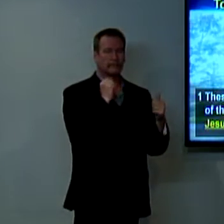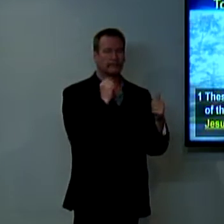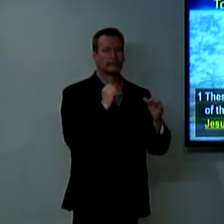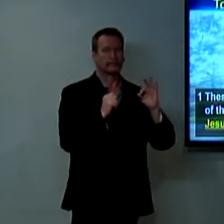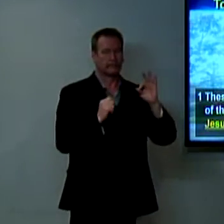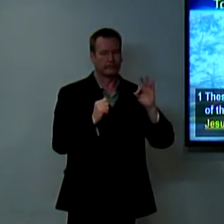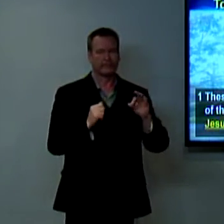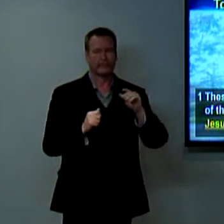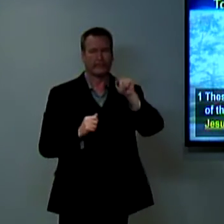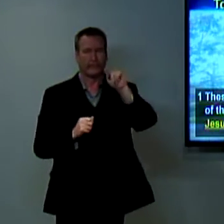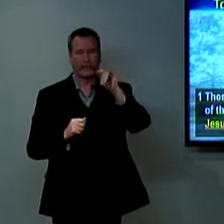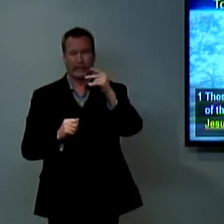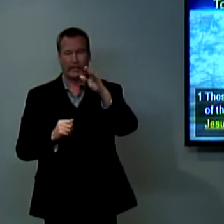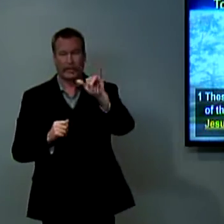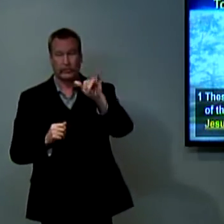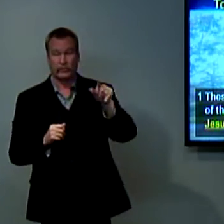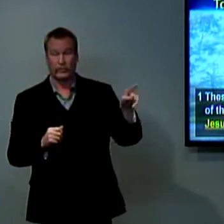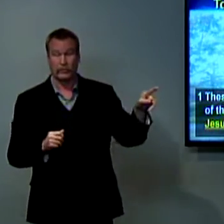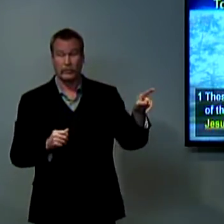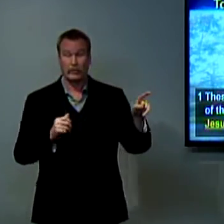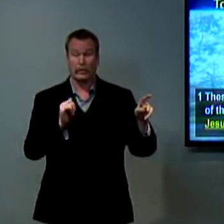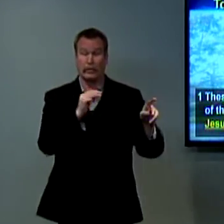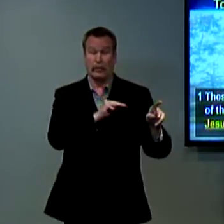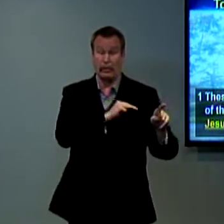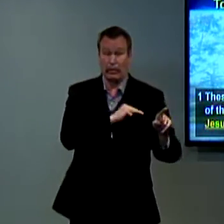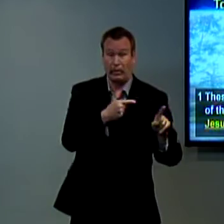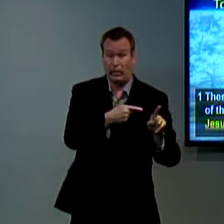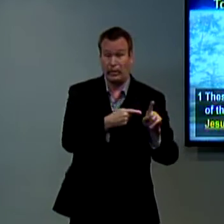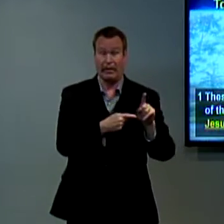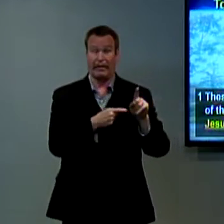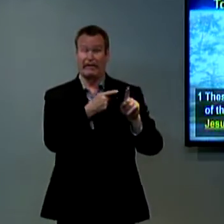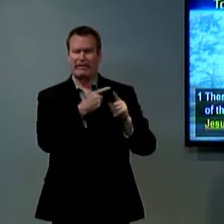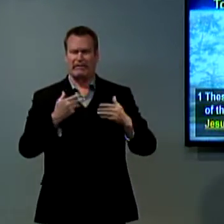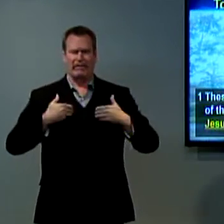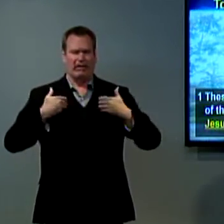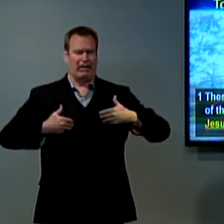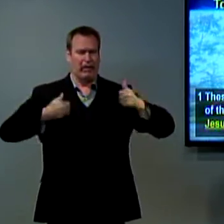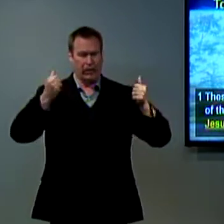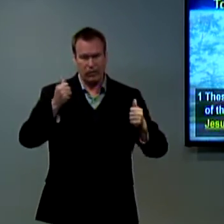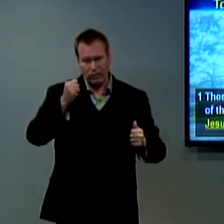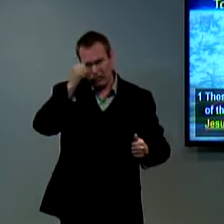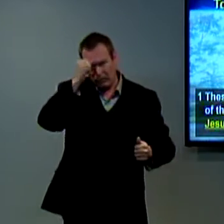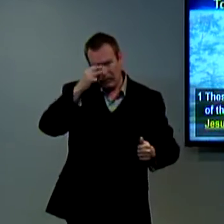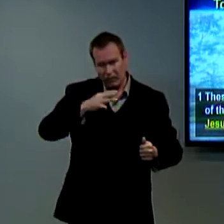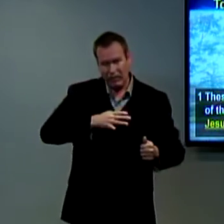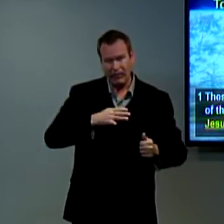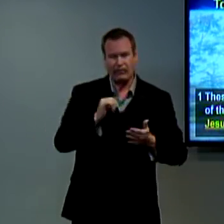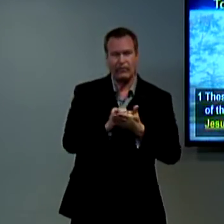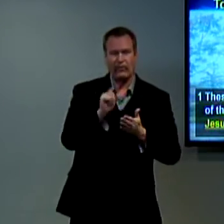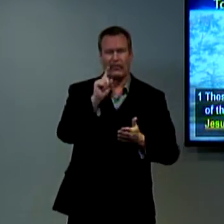not done with that thank you and there was Timothy he was a young missionary very young young guy